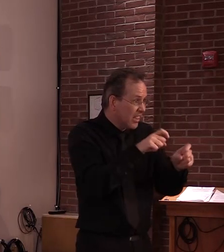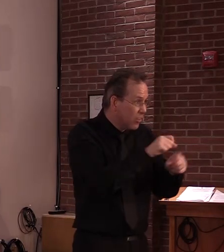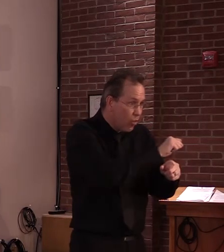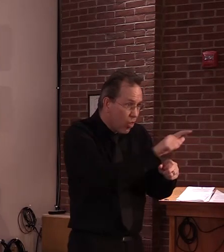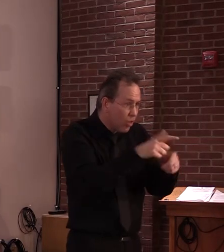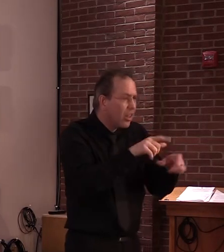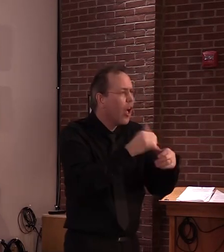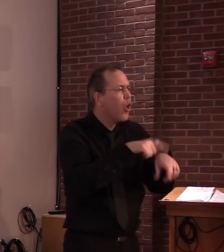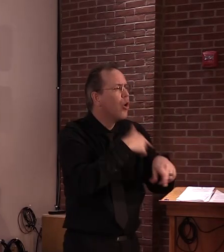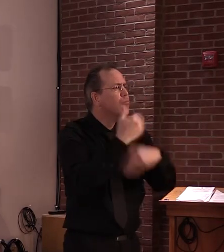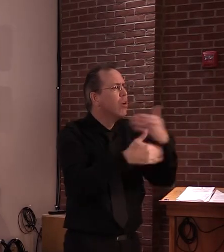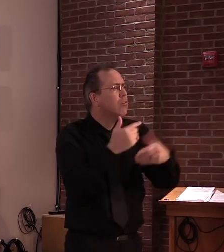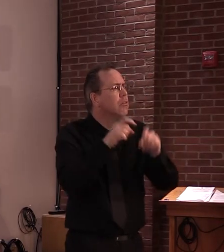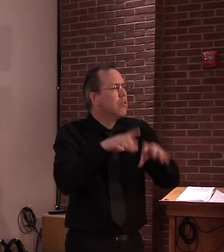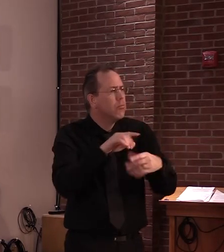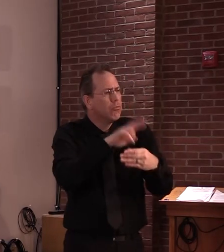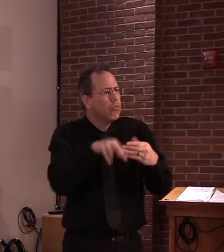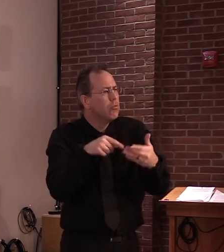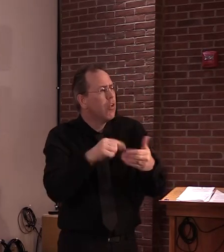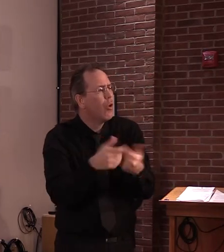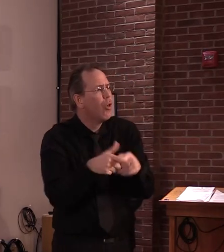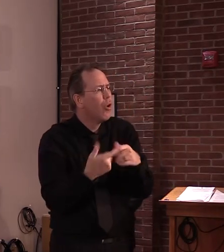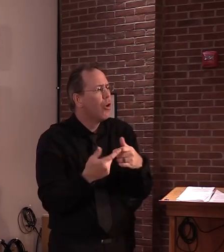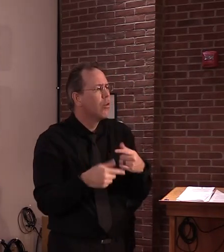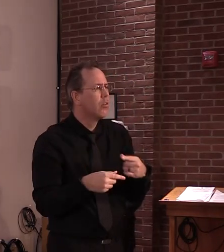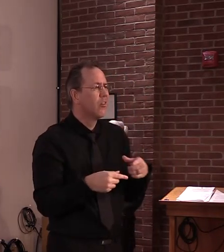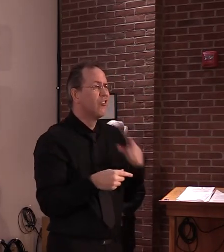end of the week and the weekend.